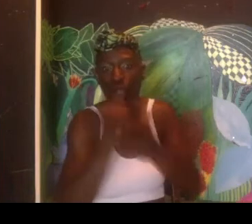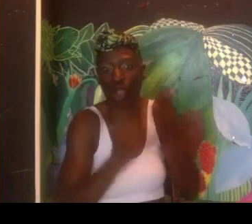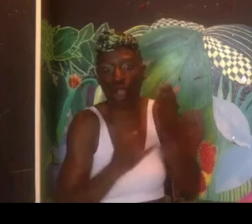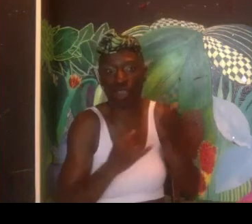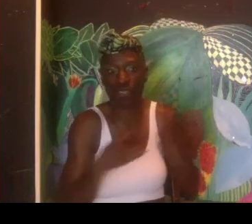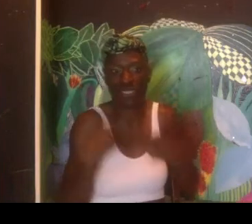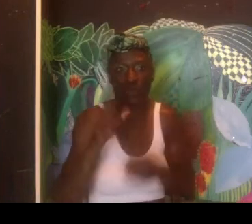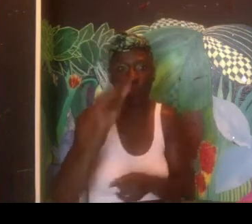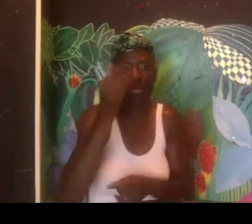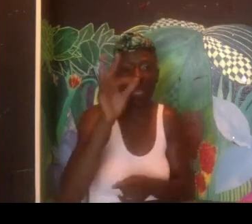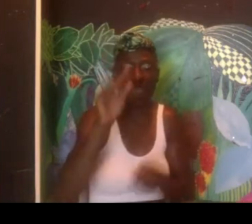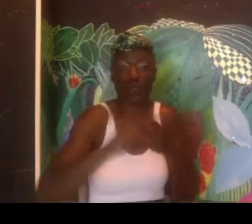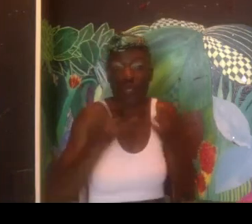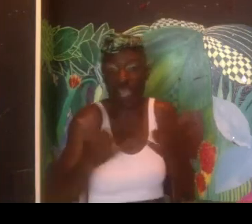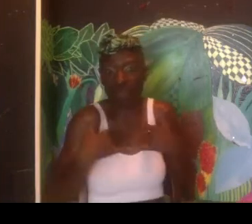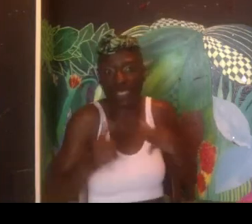almost overnight.